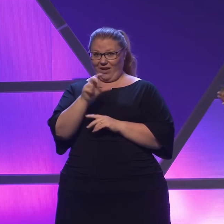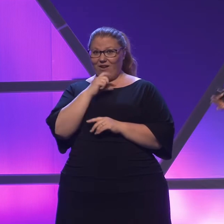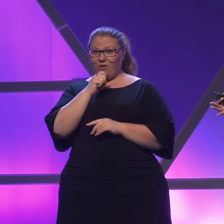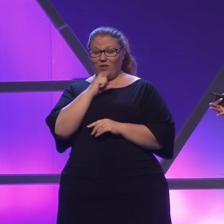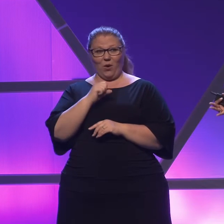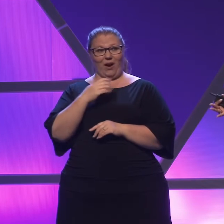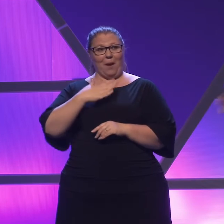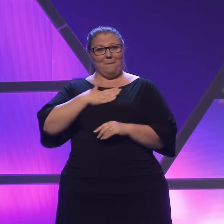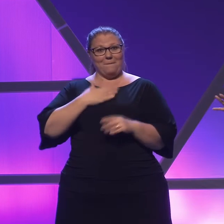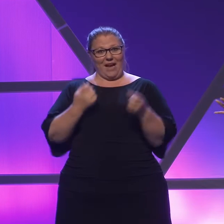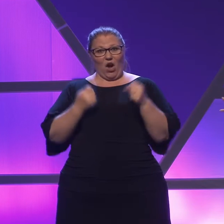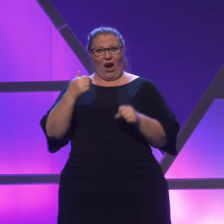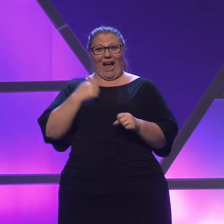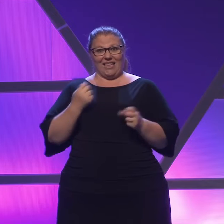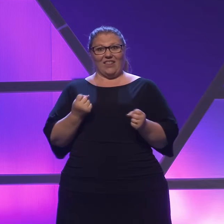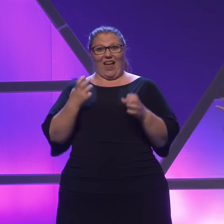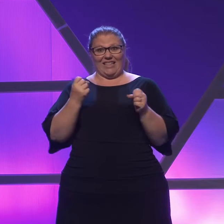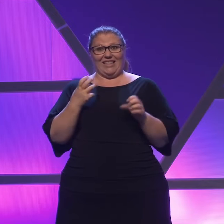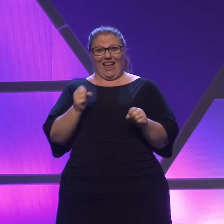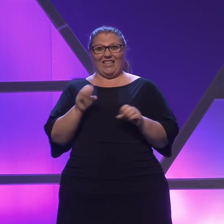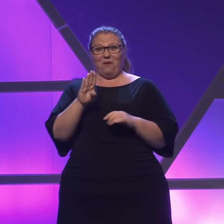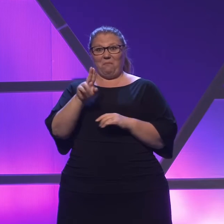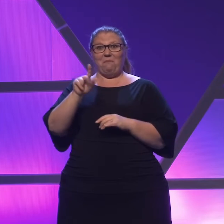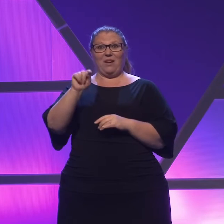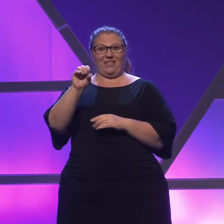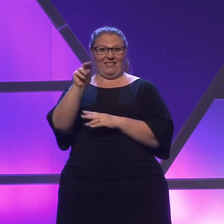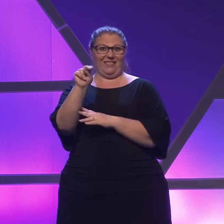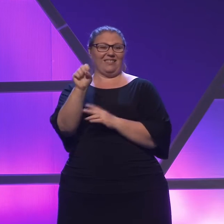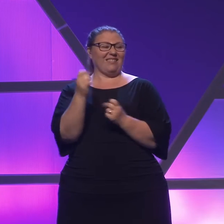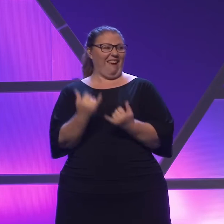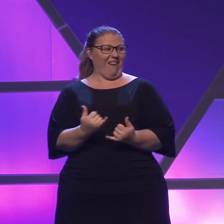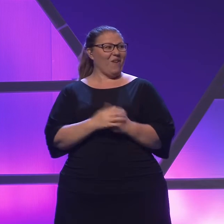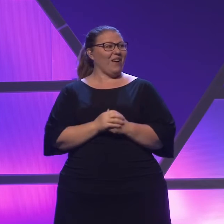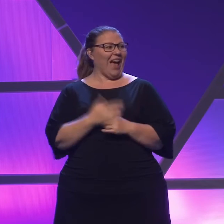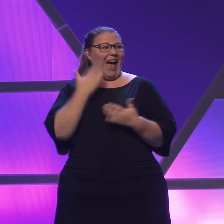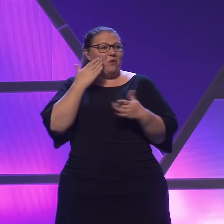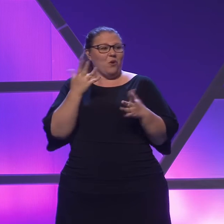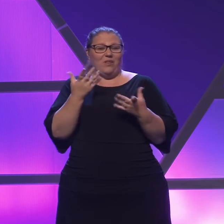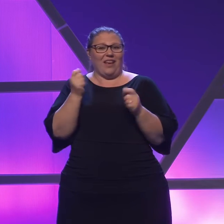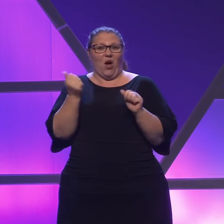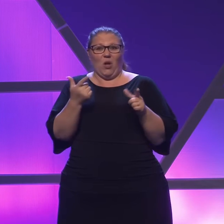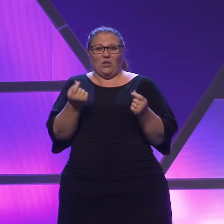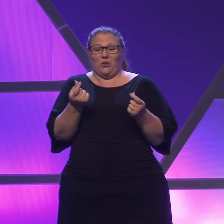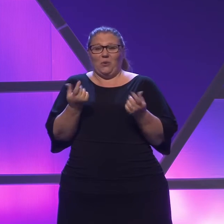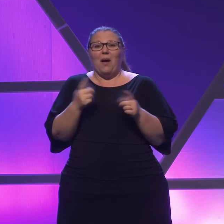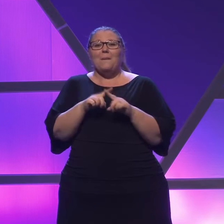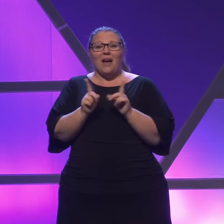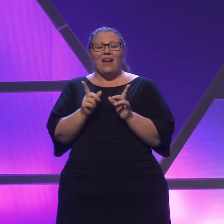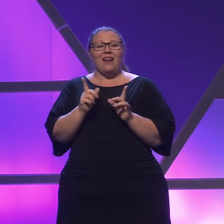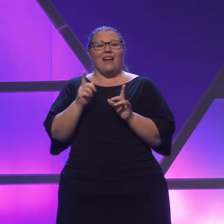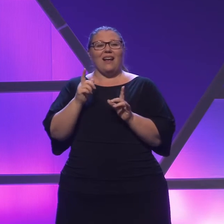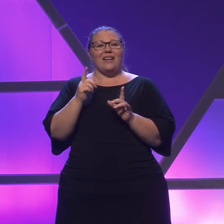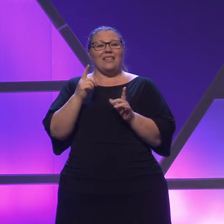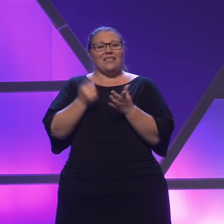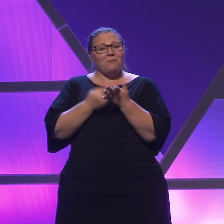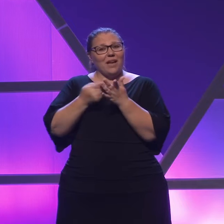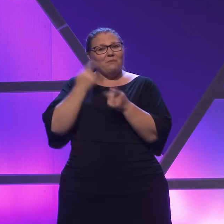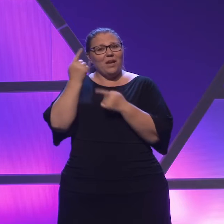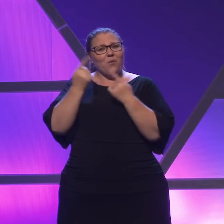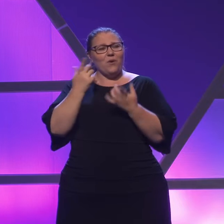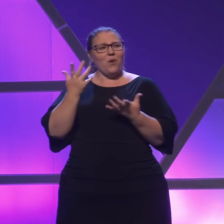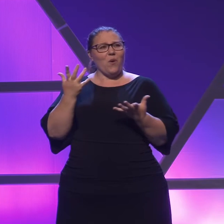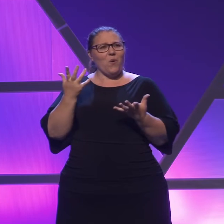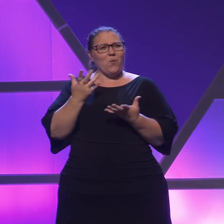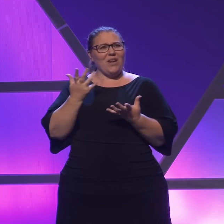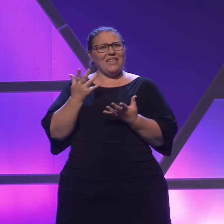car has buttons. Lots and lots of buttons. I don't even know what all the buttons do, frankly. But I sometimes wonder, what would